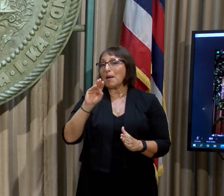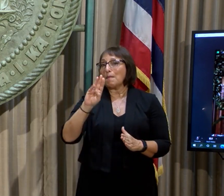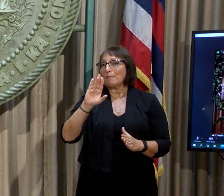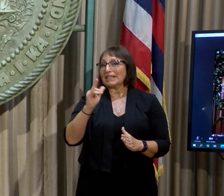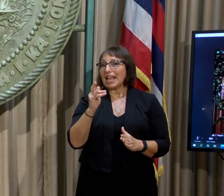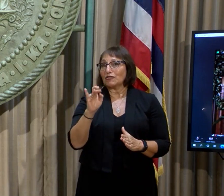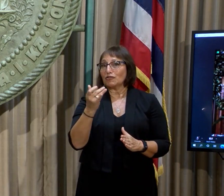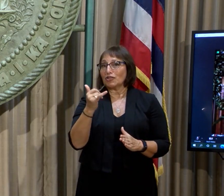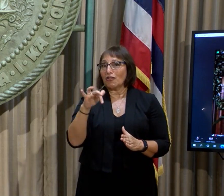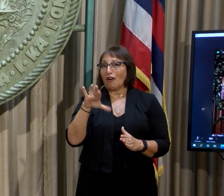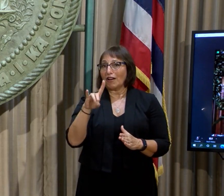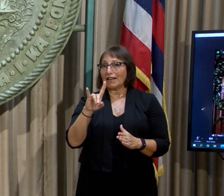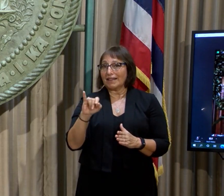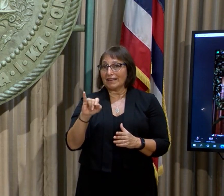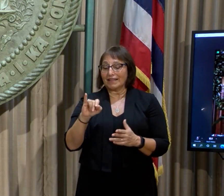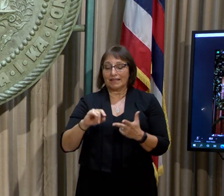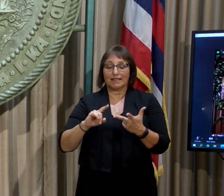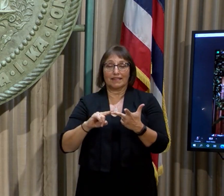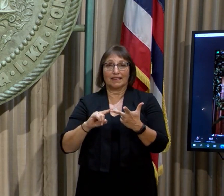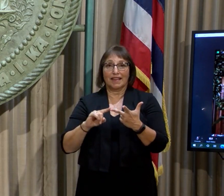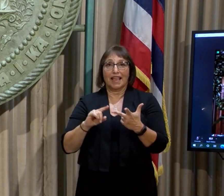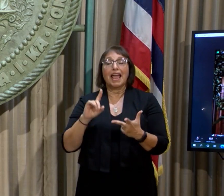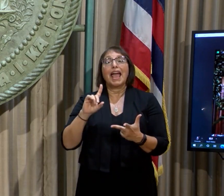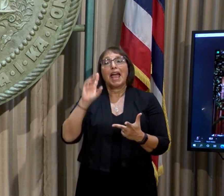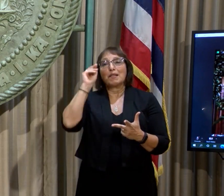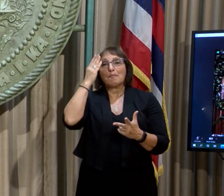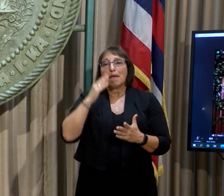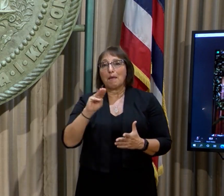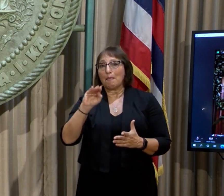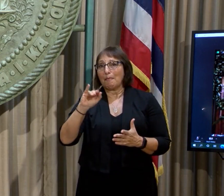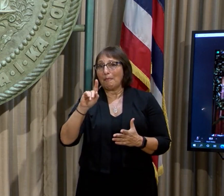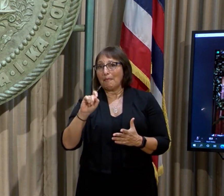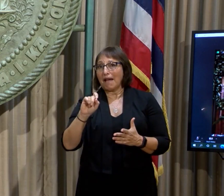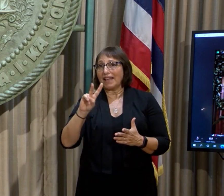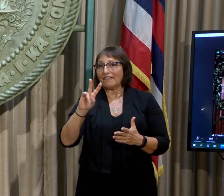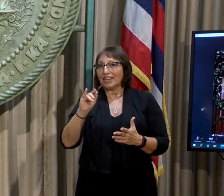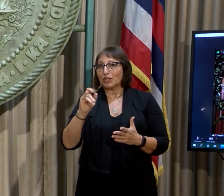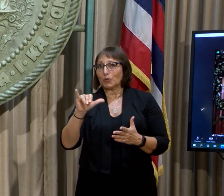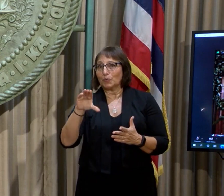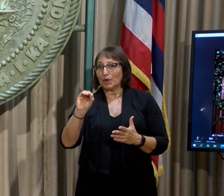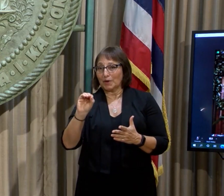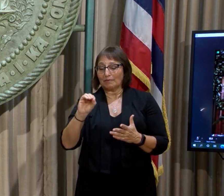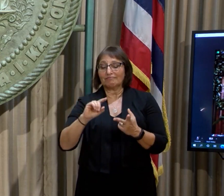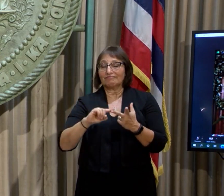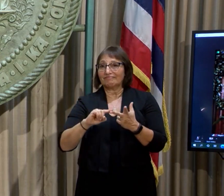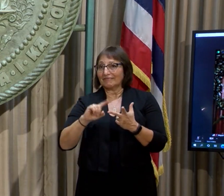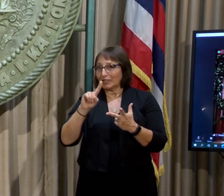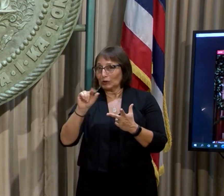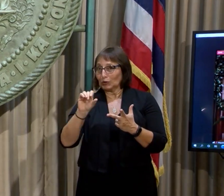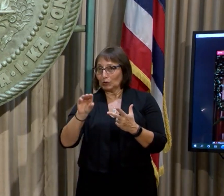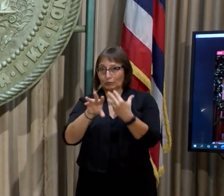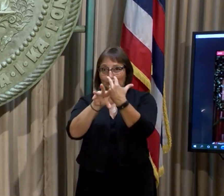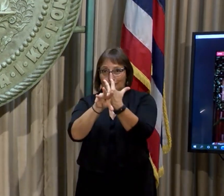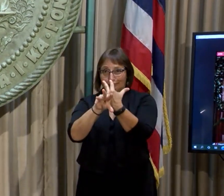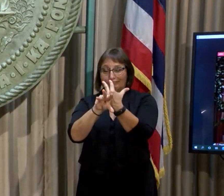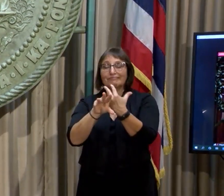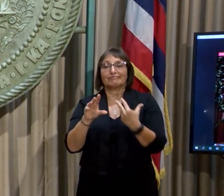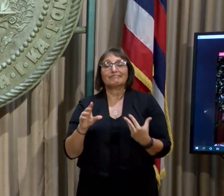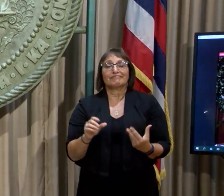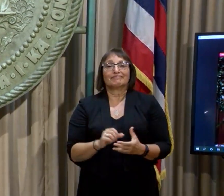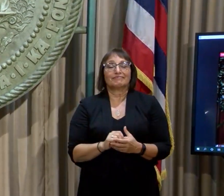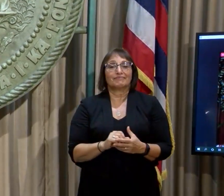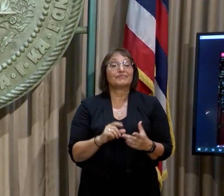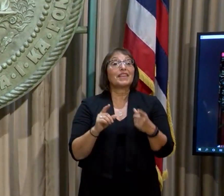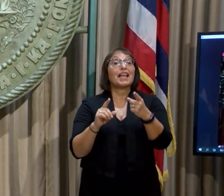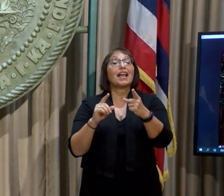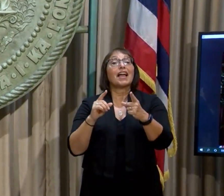will be available by Zoom. Following the remarks, then we'll take media questions and answers. Media are here in the room, as well